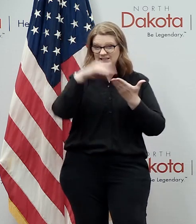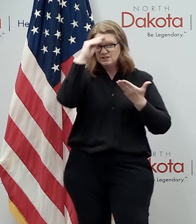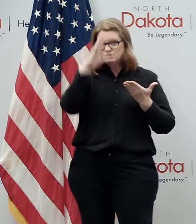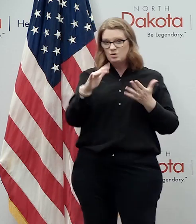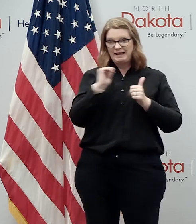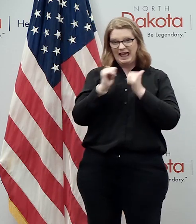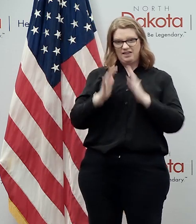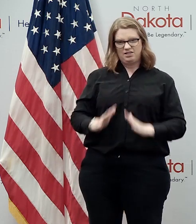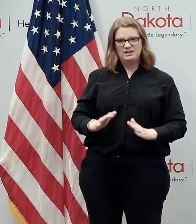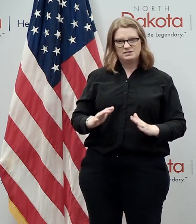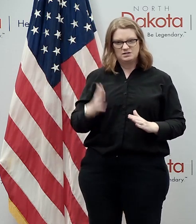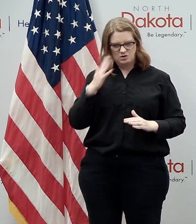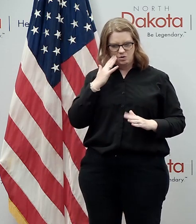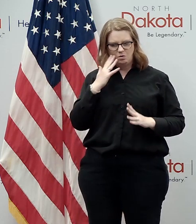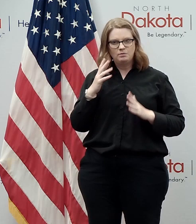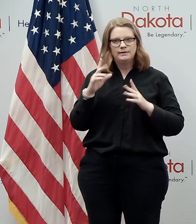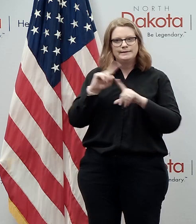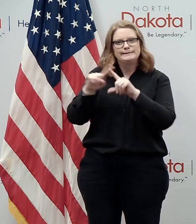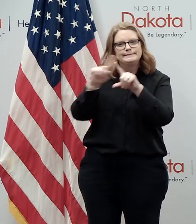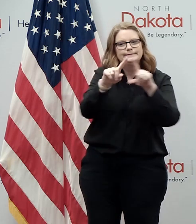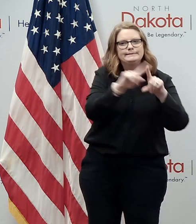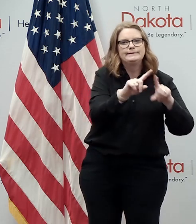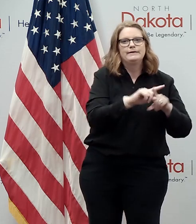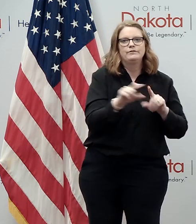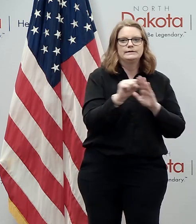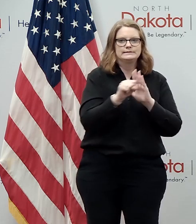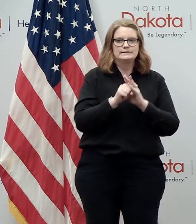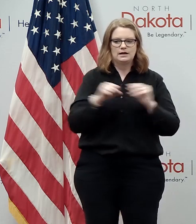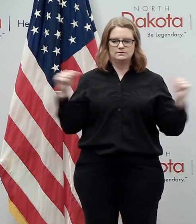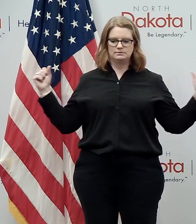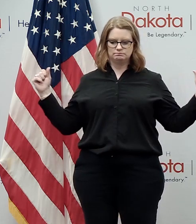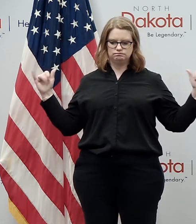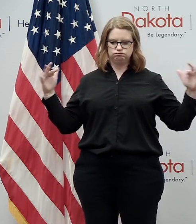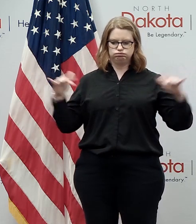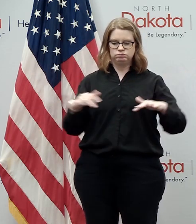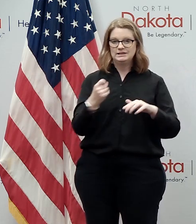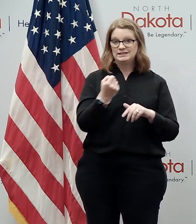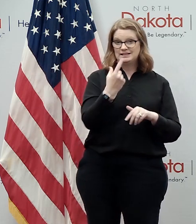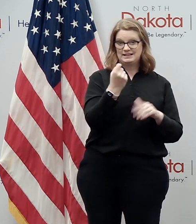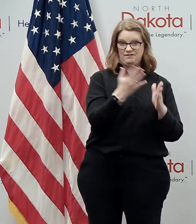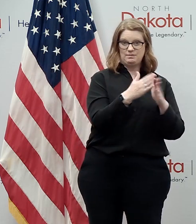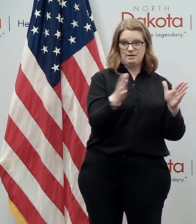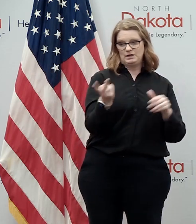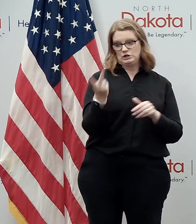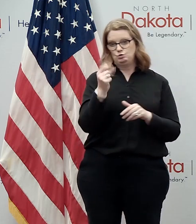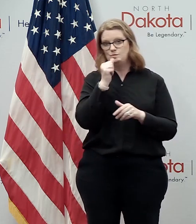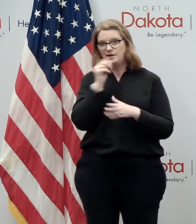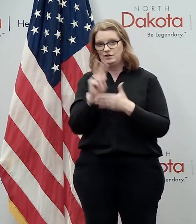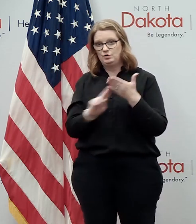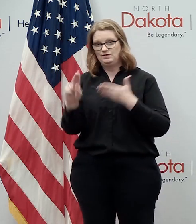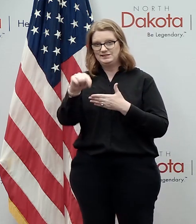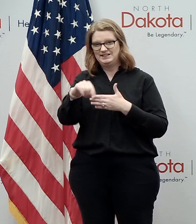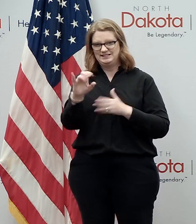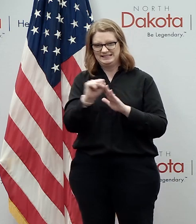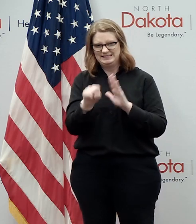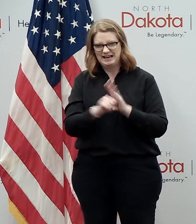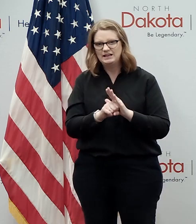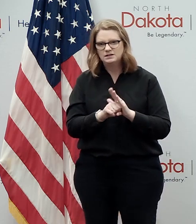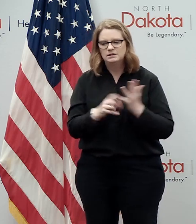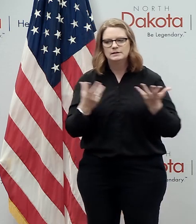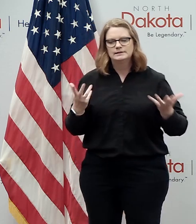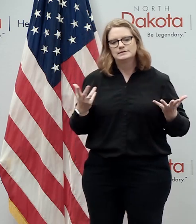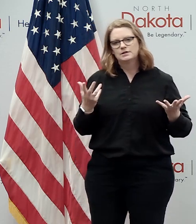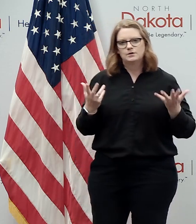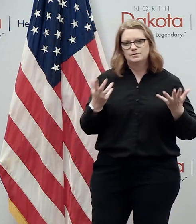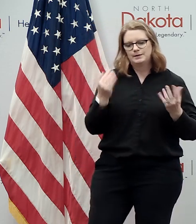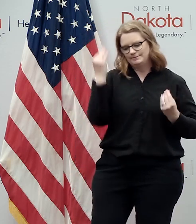come from a lot of different states to all of our our uh the 11 public and two private universities in our state so again we're going to just we